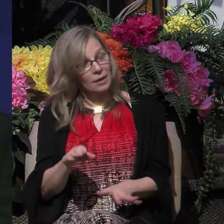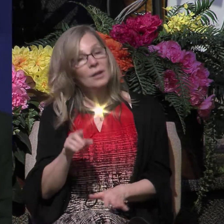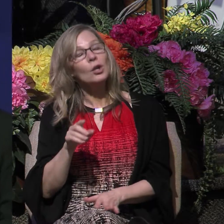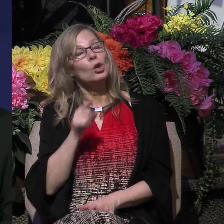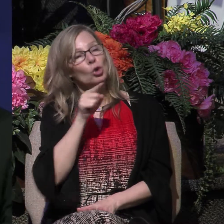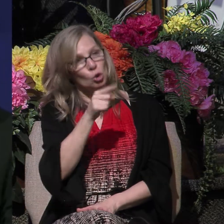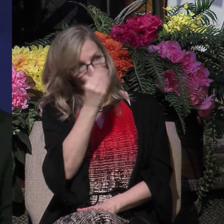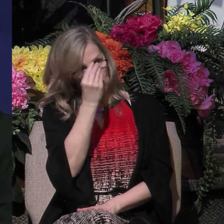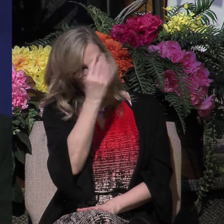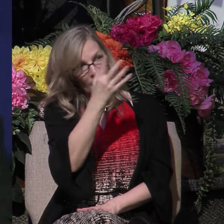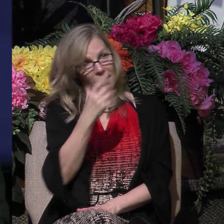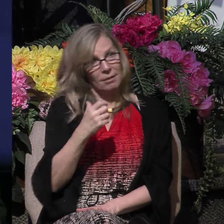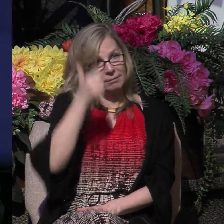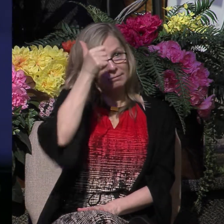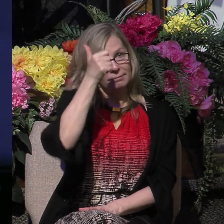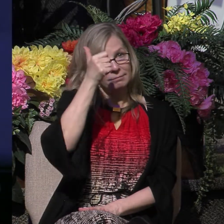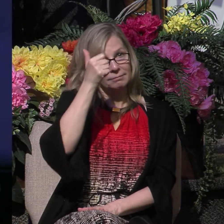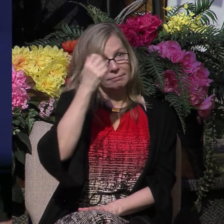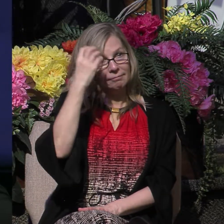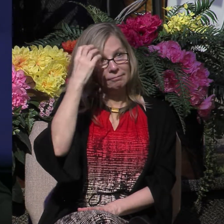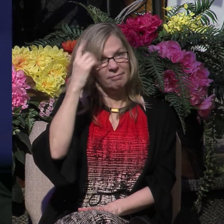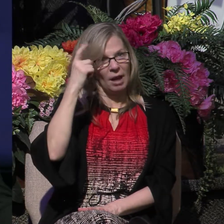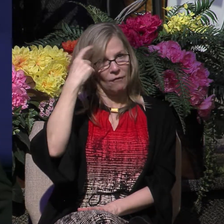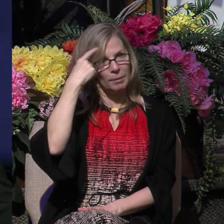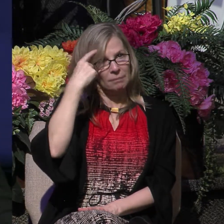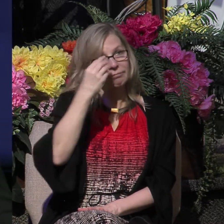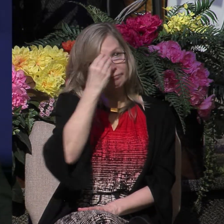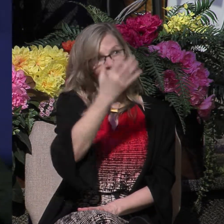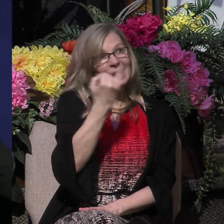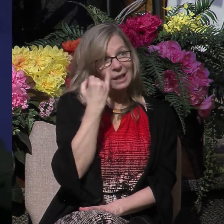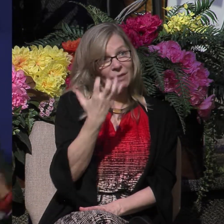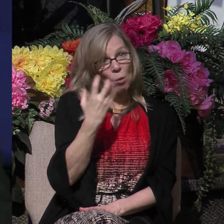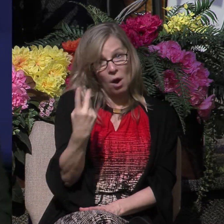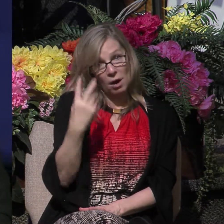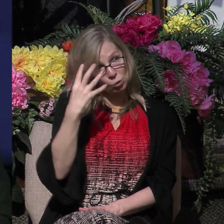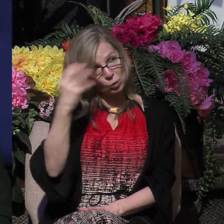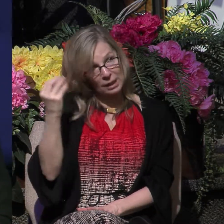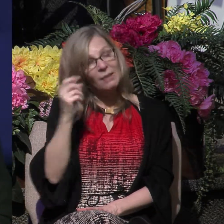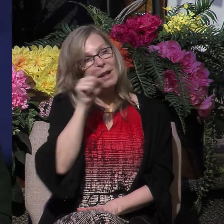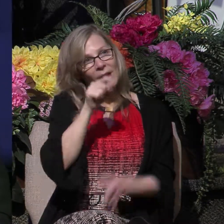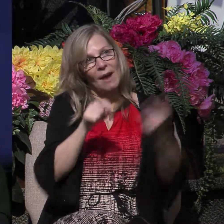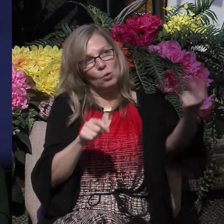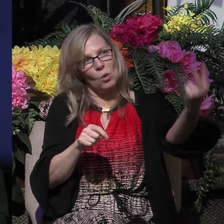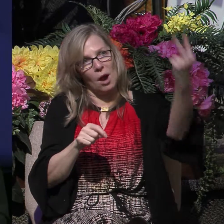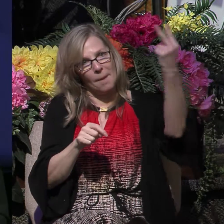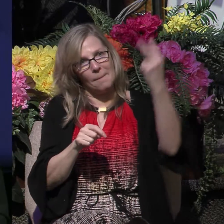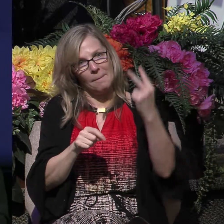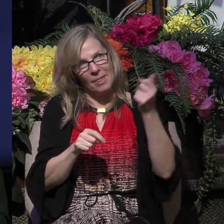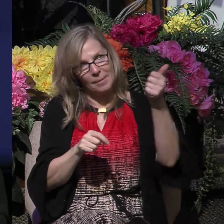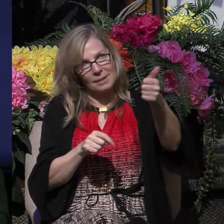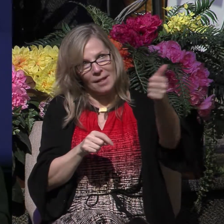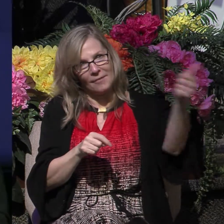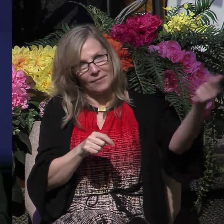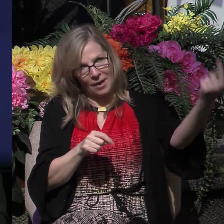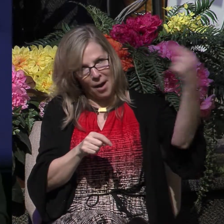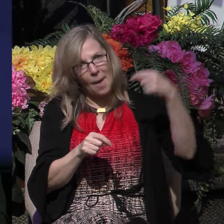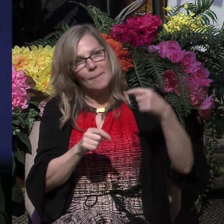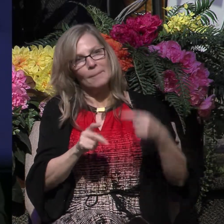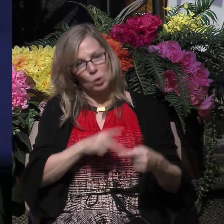that if they want us to leave, they need to come to the jail and personally escort us out. You see, what Paul was referring